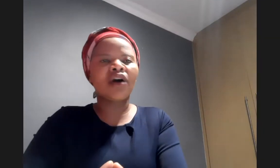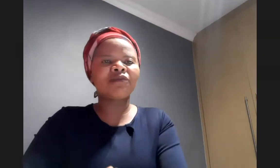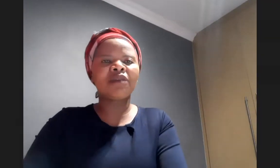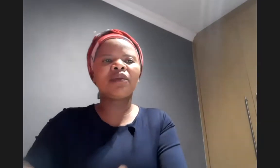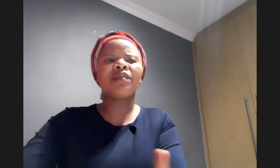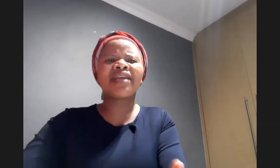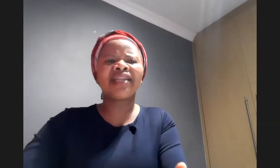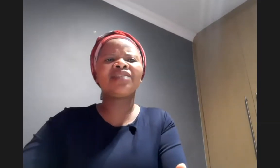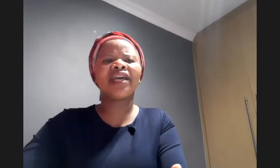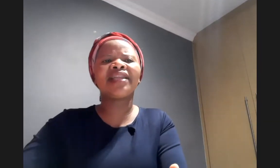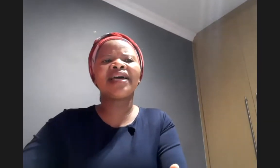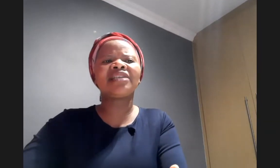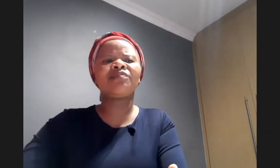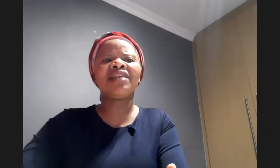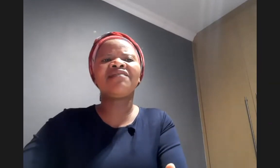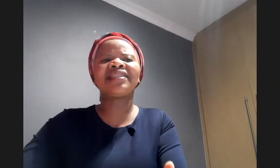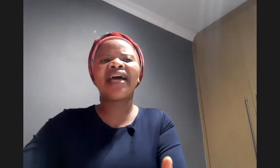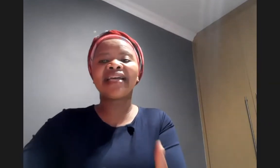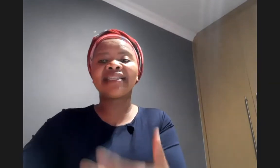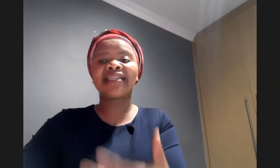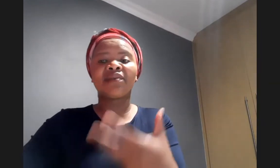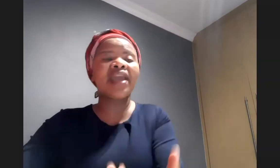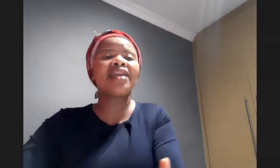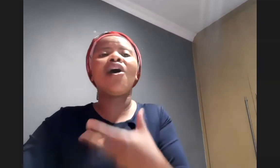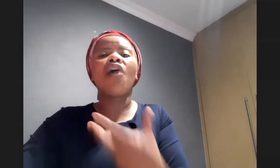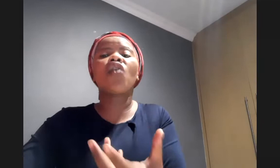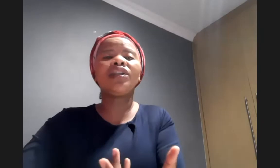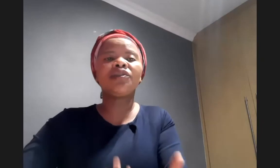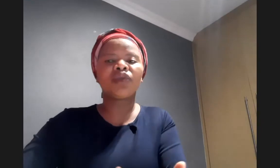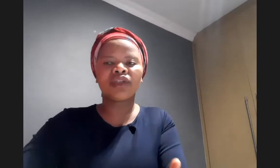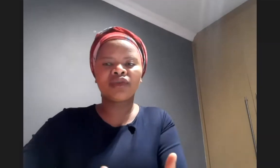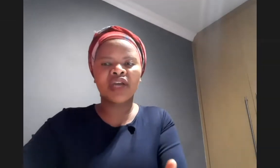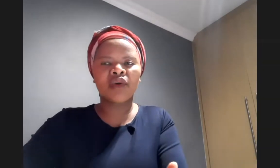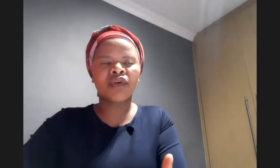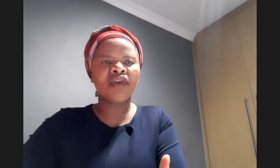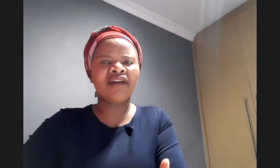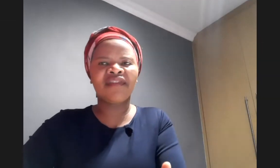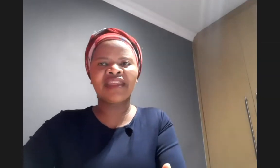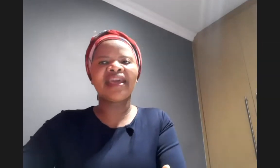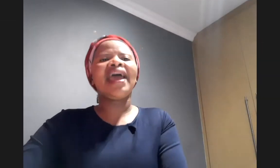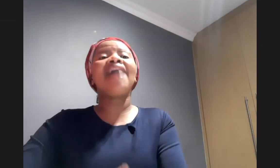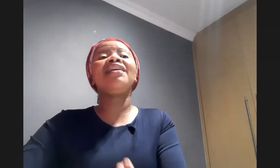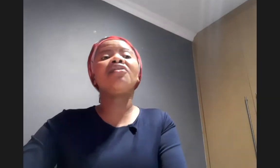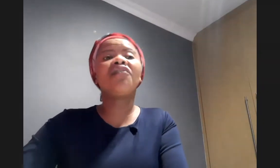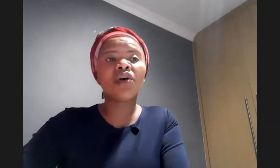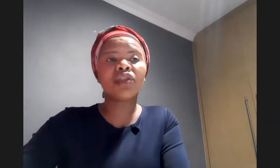god's people when we gather together as believers that has the way of contributing to the growth of our faith and then the fourth one